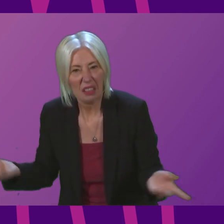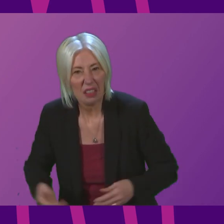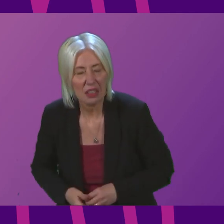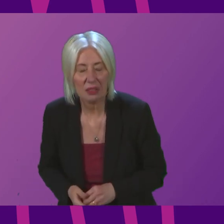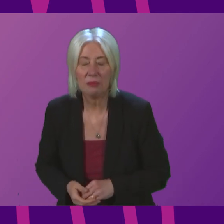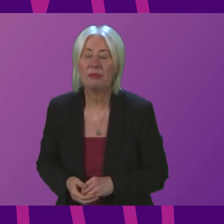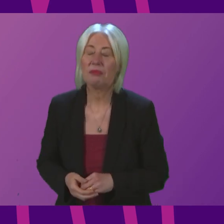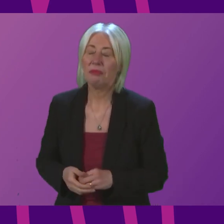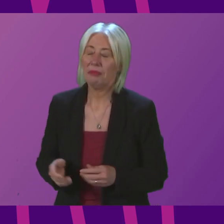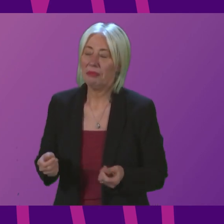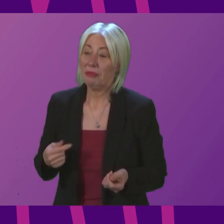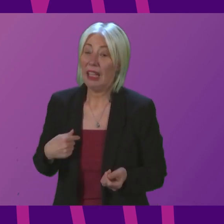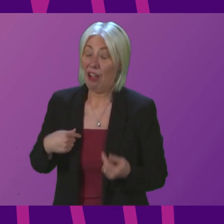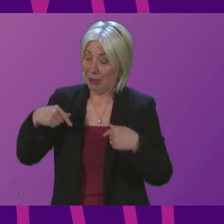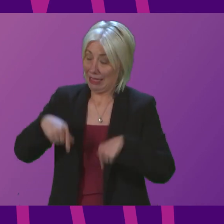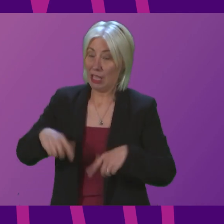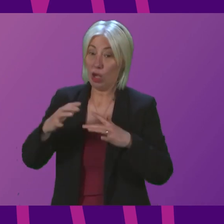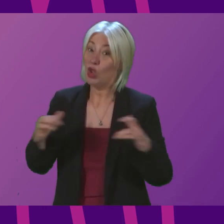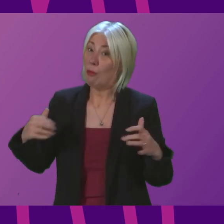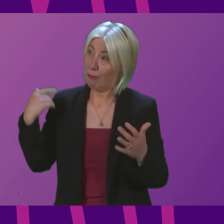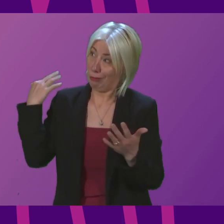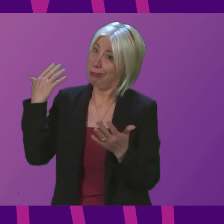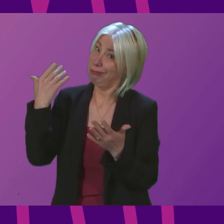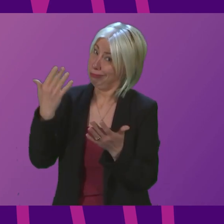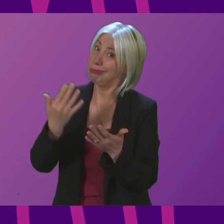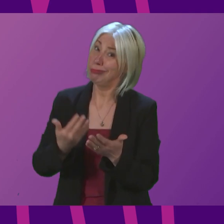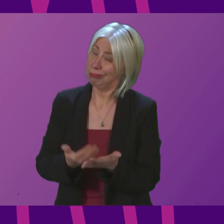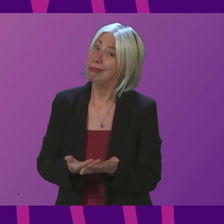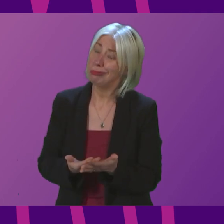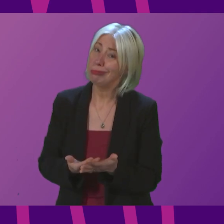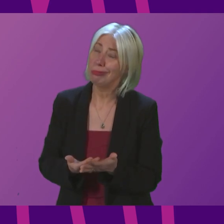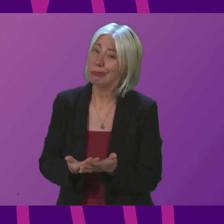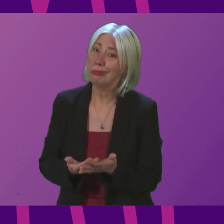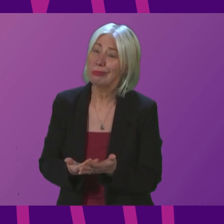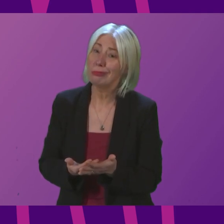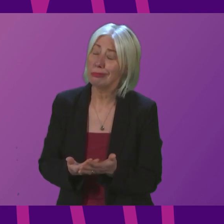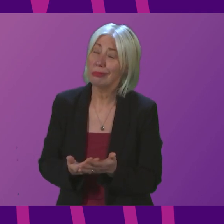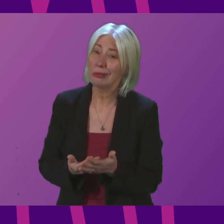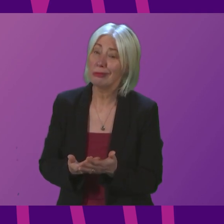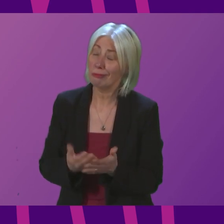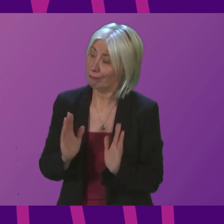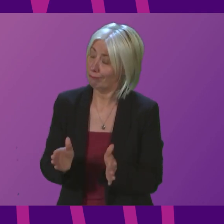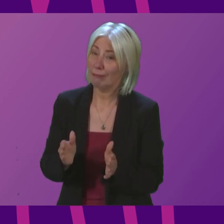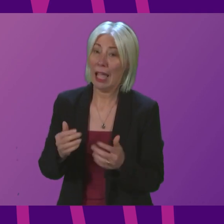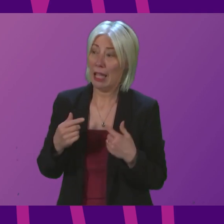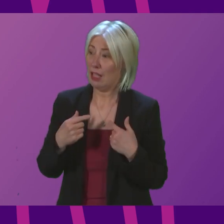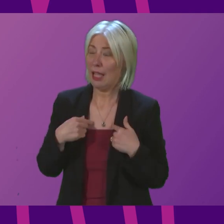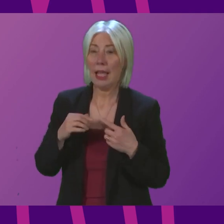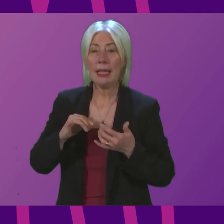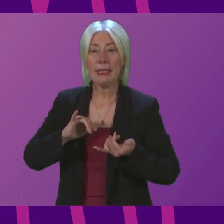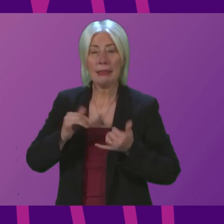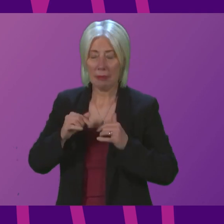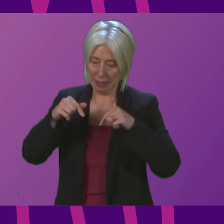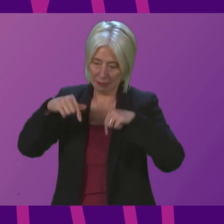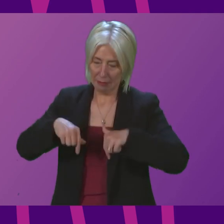Presiding officer I've been around this chamber for a long long time and there's an assessment often been made